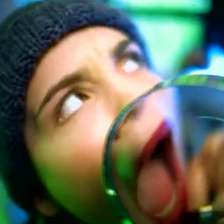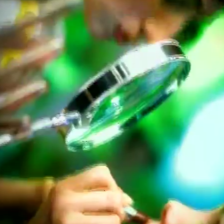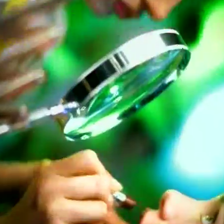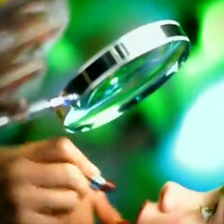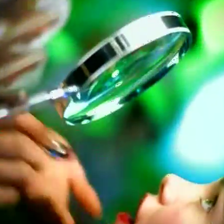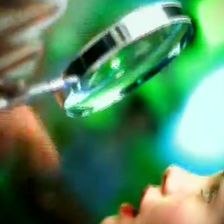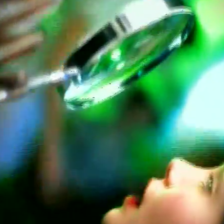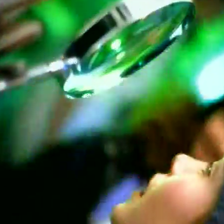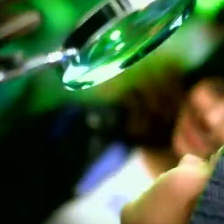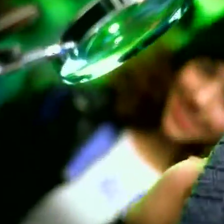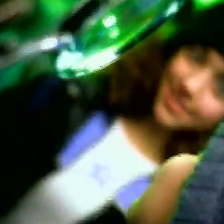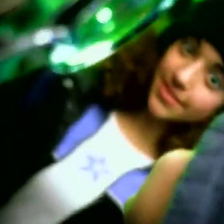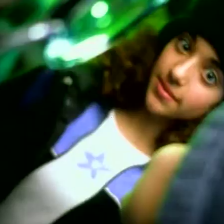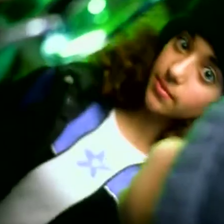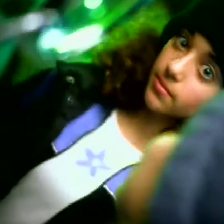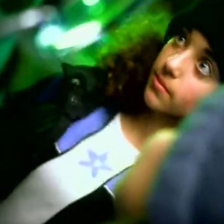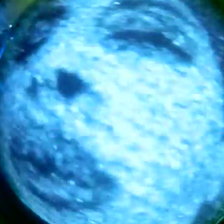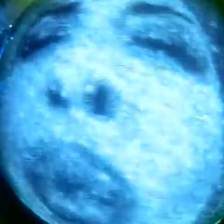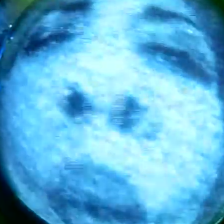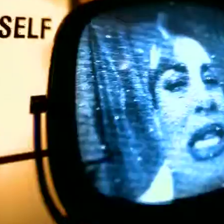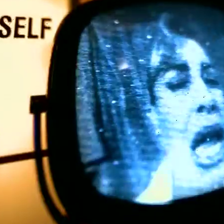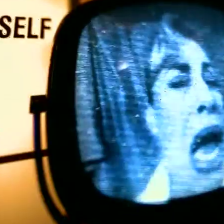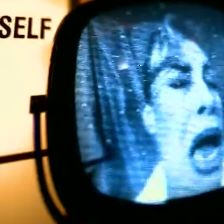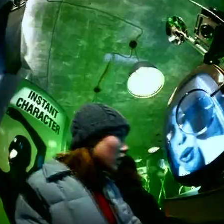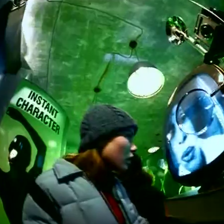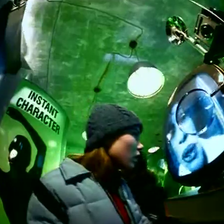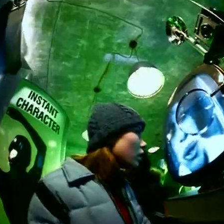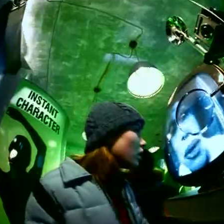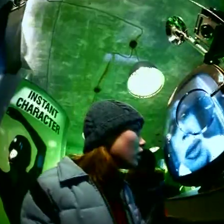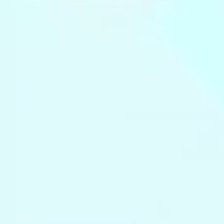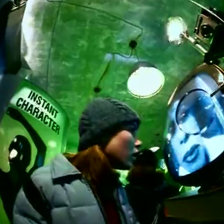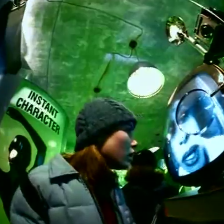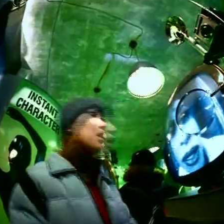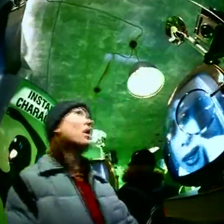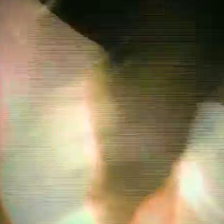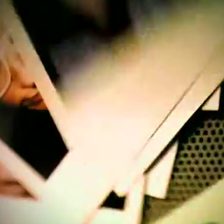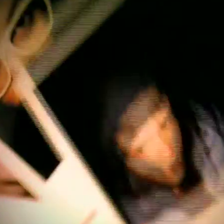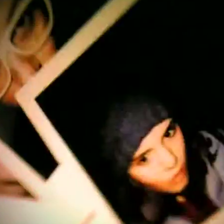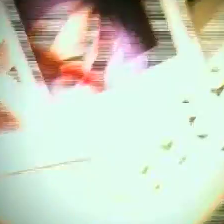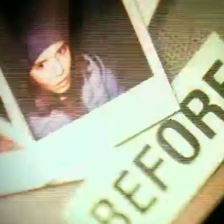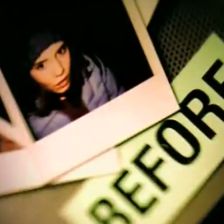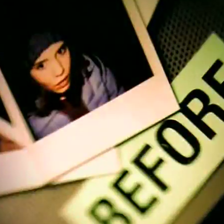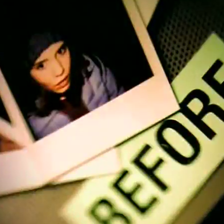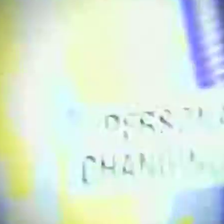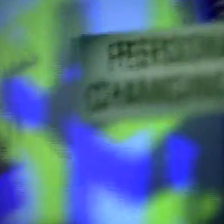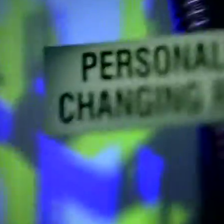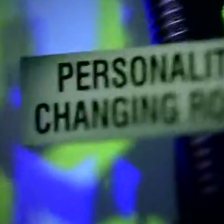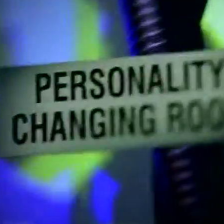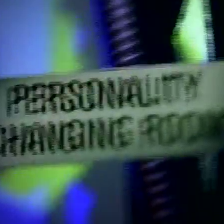in only minutes. Why be you when you can be me? You're before photographs.